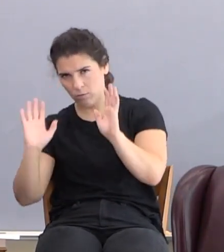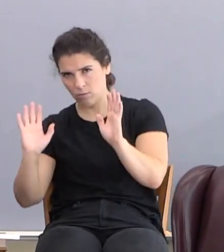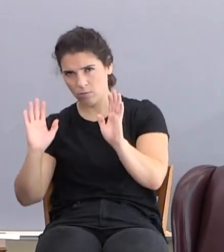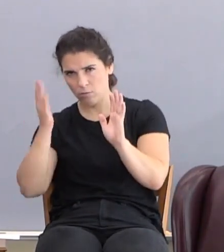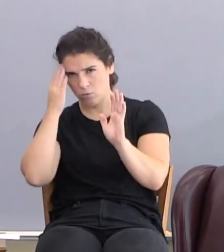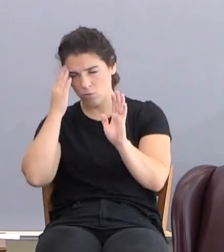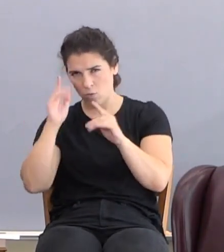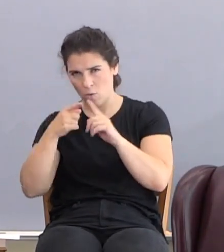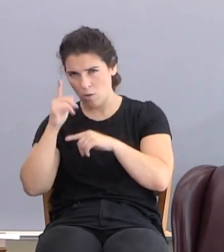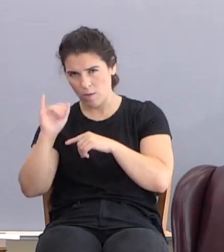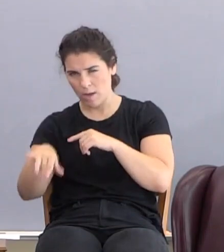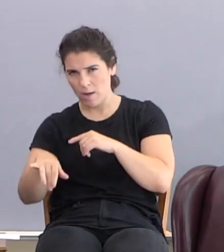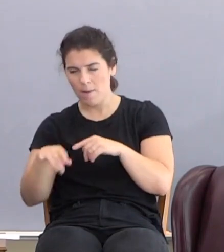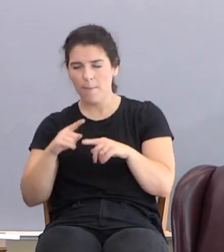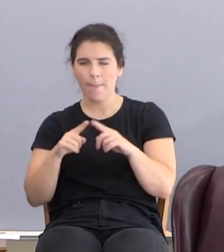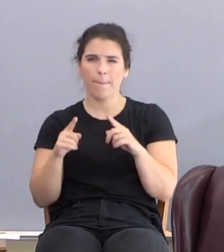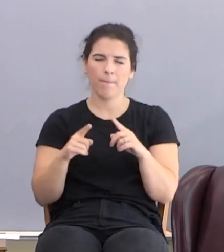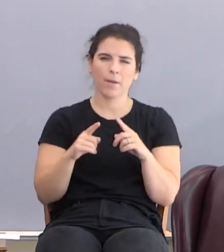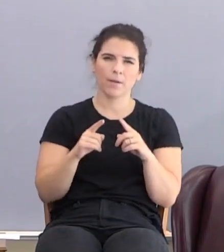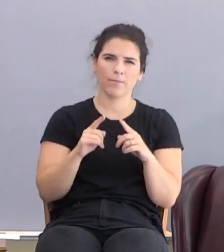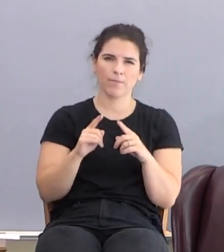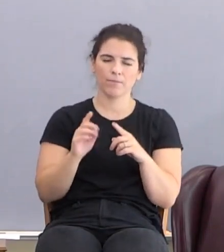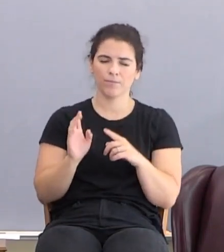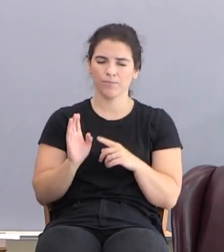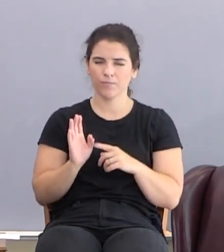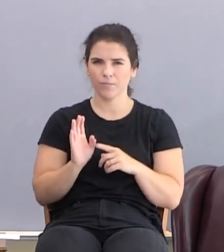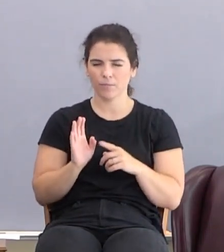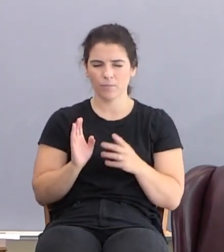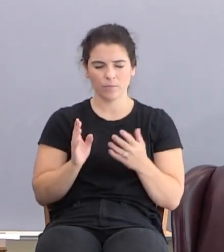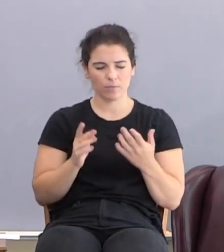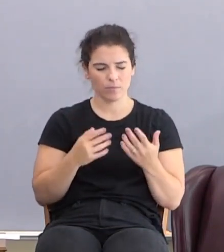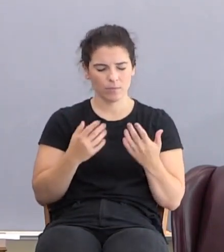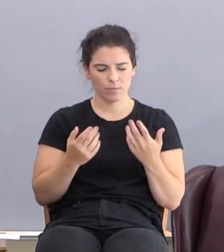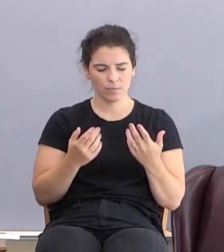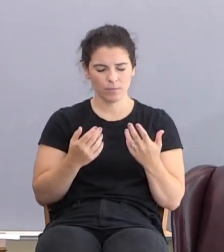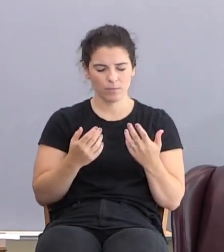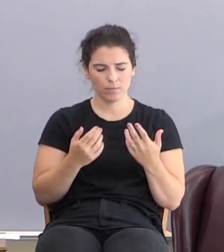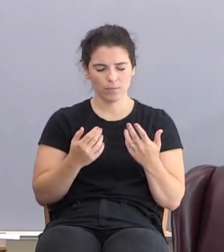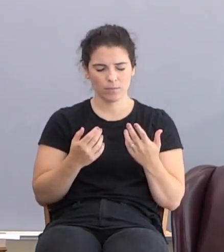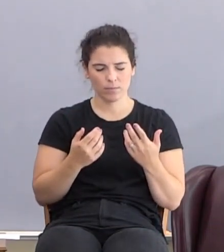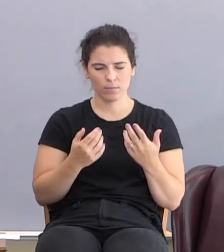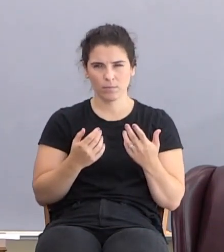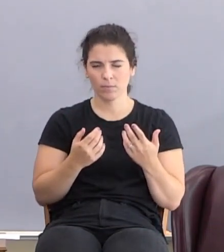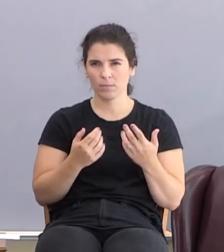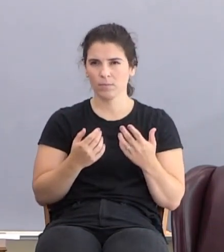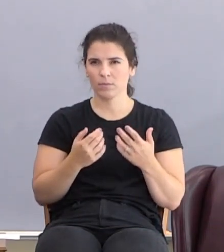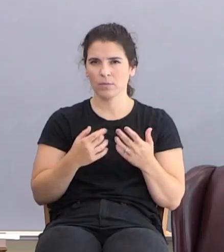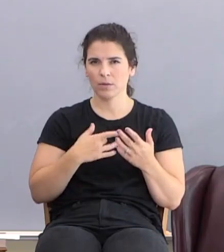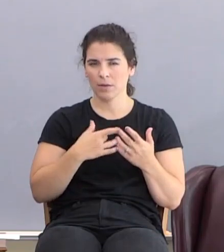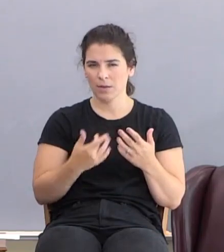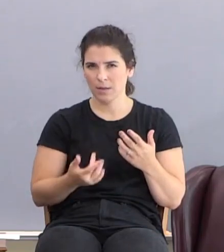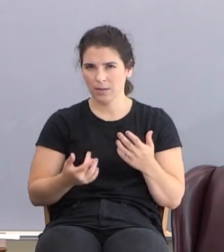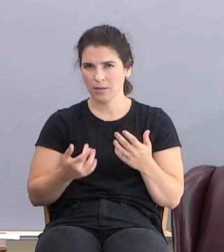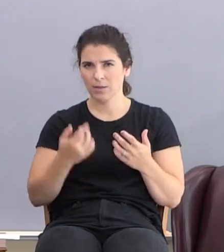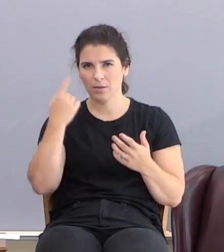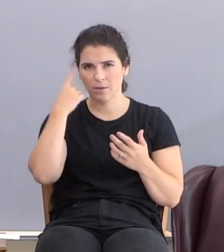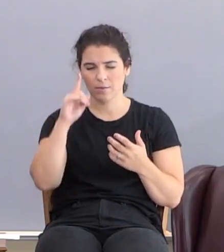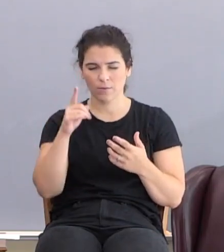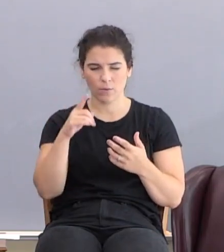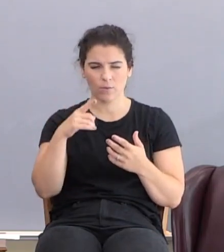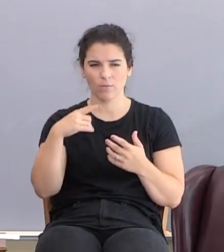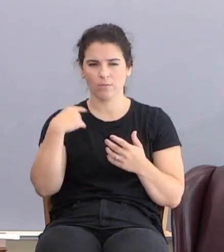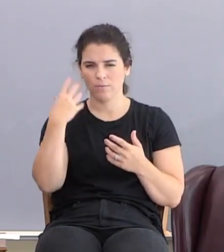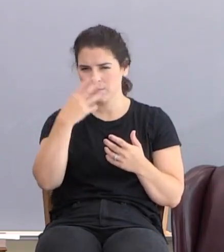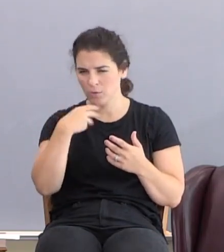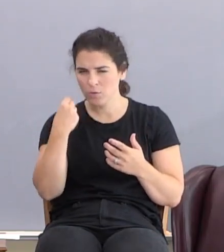the lasciviousness, but your same old nature has a propensity toward aestheticism,